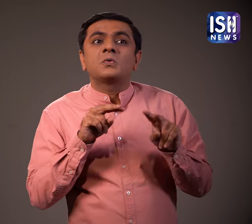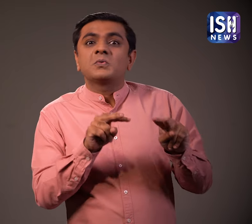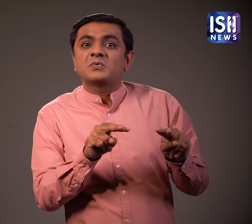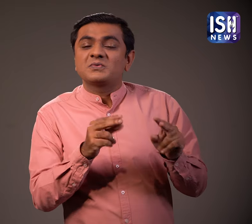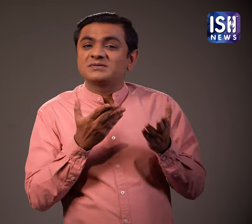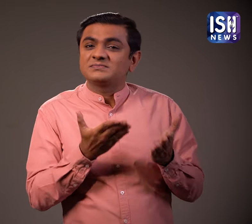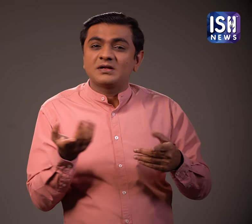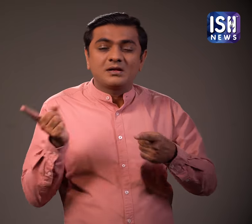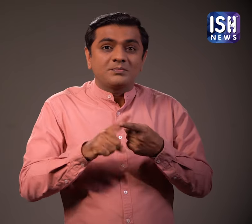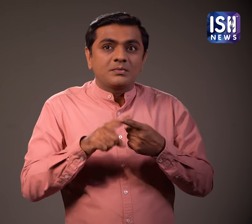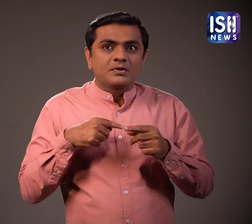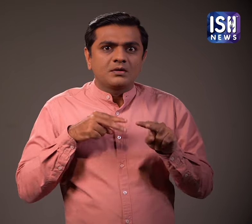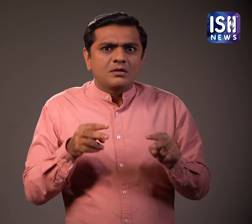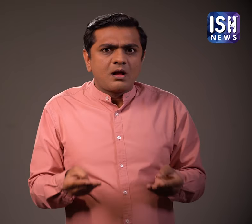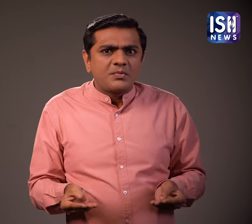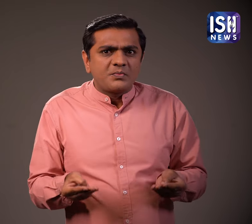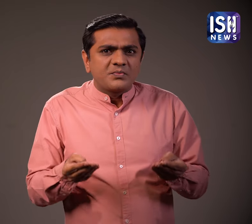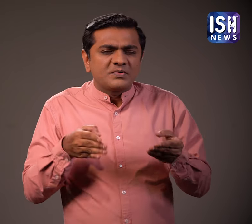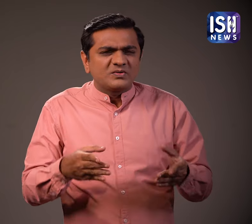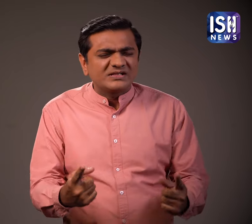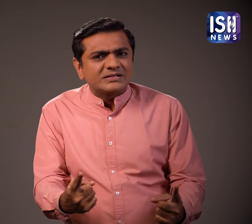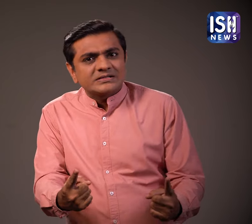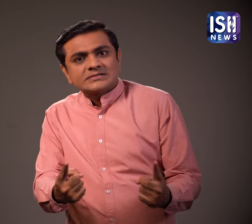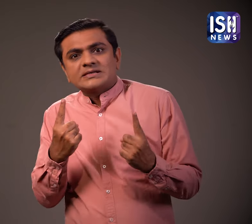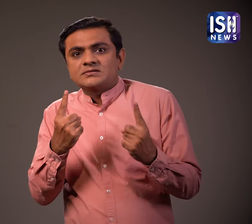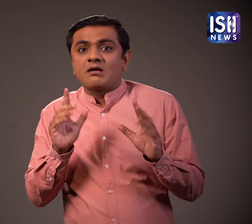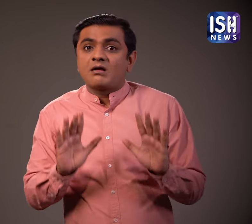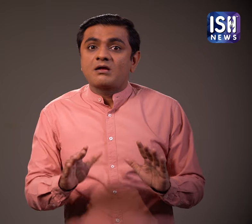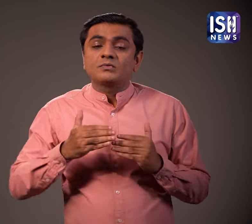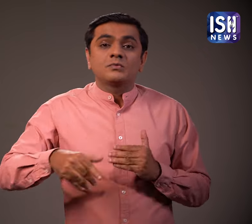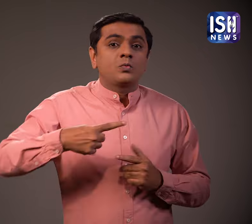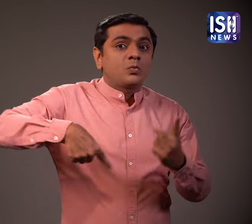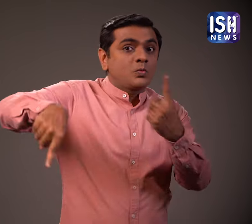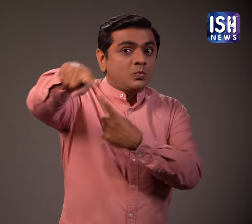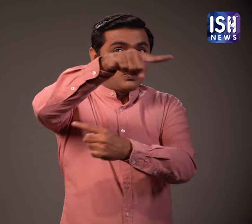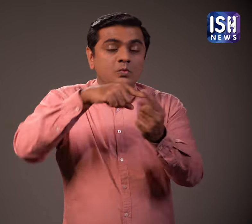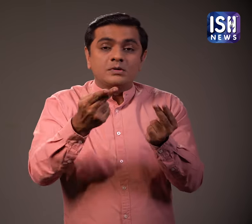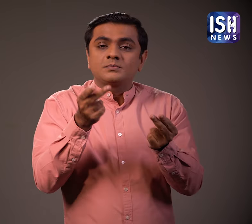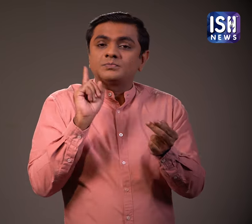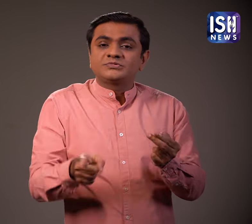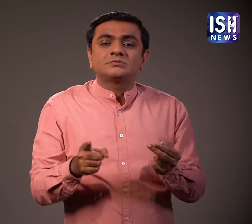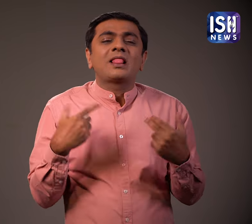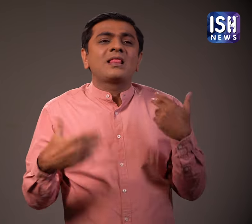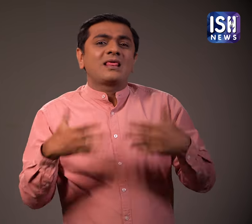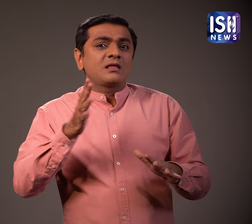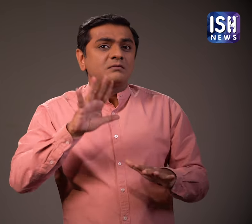Shocking to hear about this. The railways has become very strict. Make sure you buy a ticket otherwise the result will be very embarrassing.